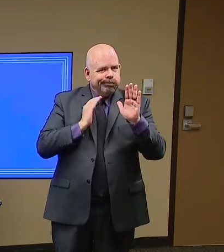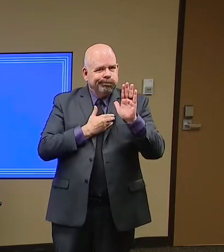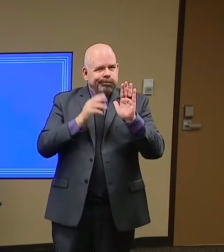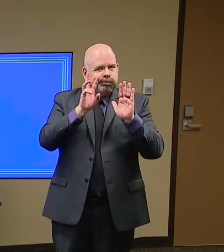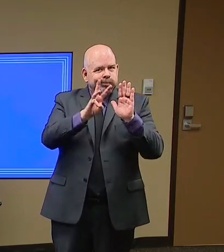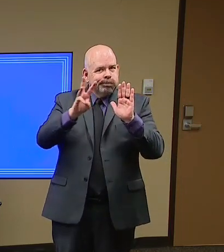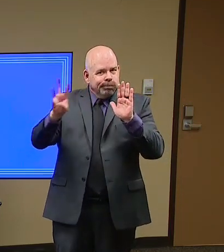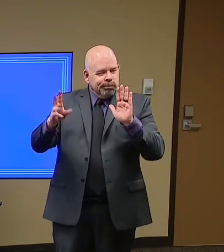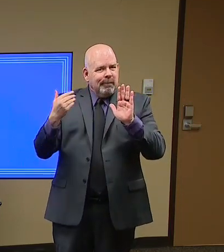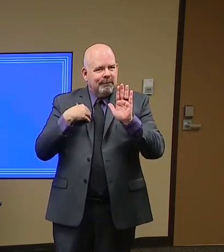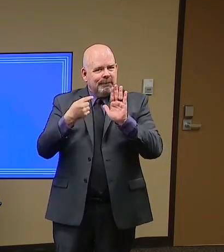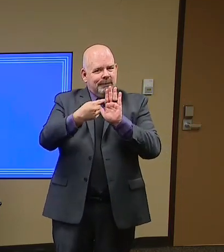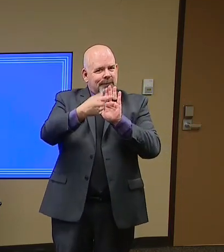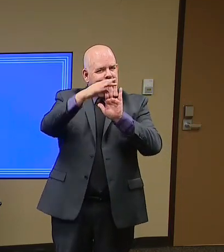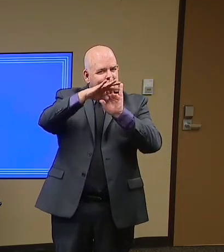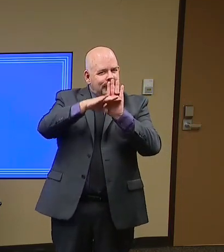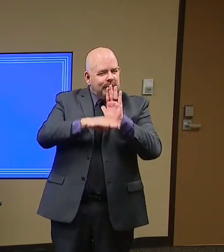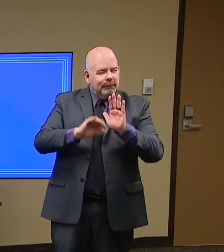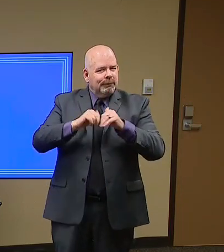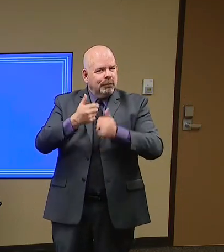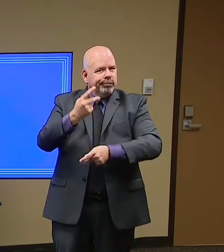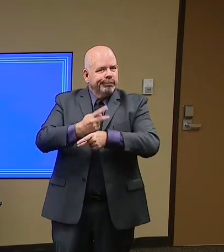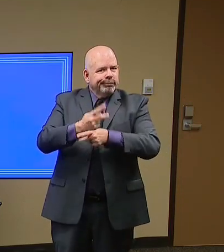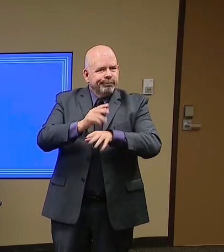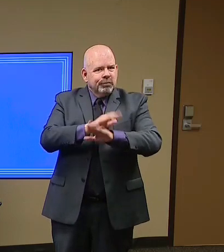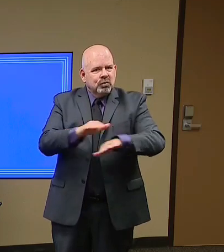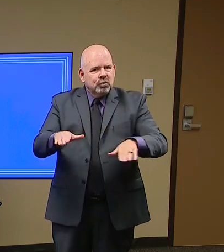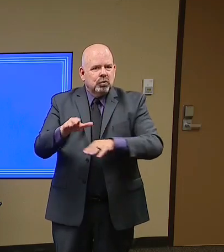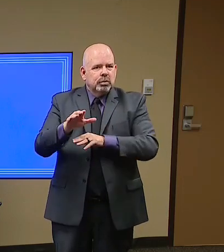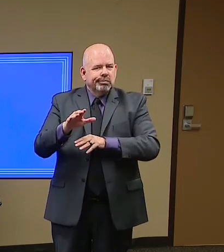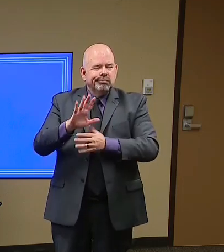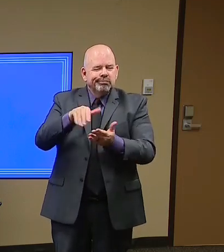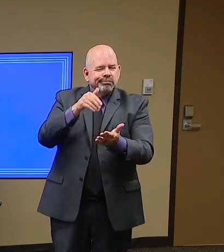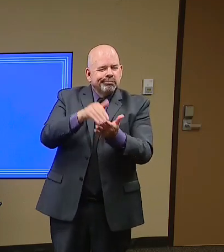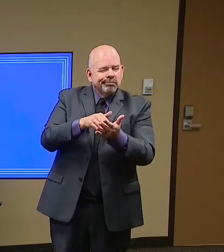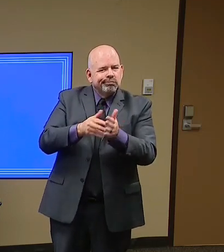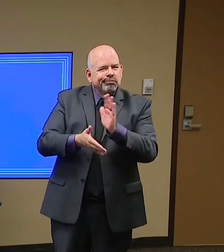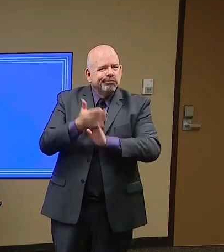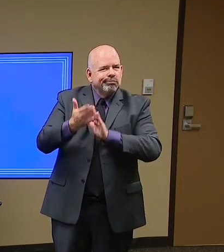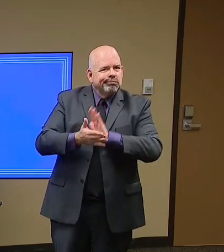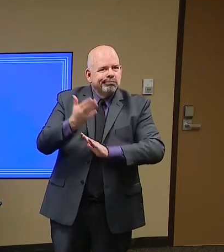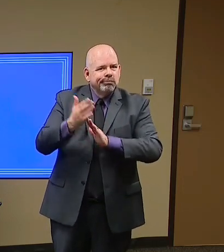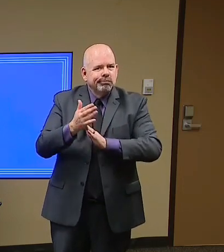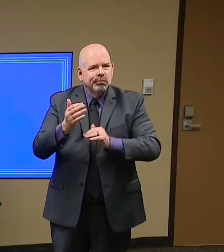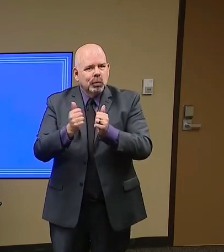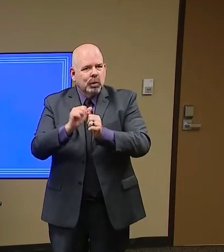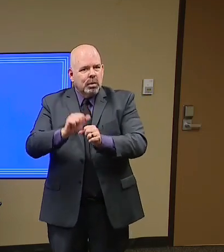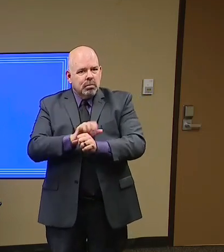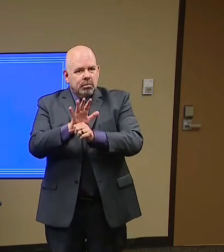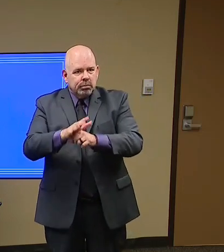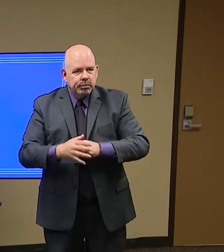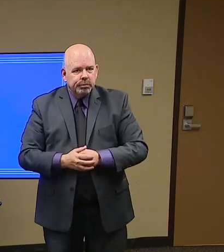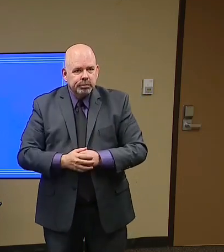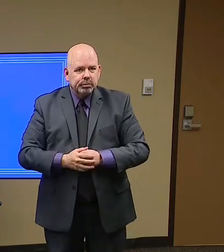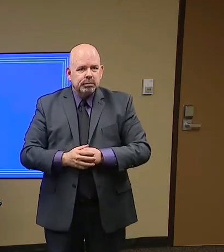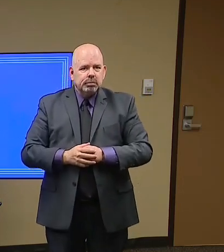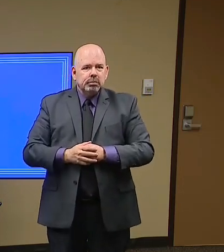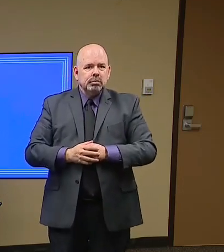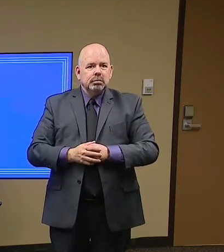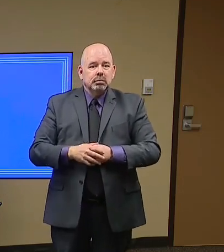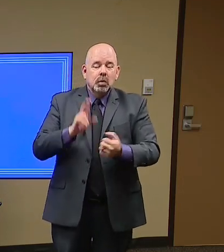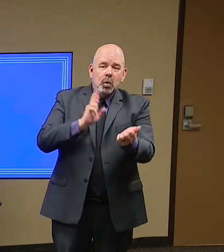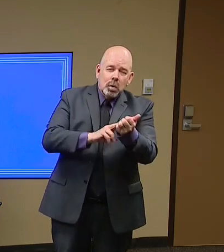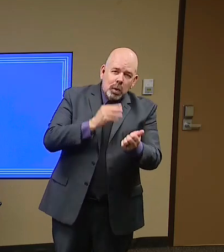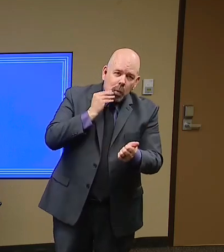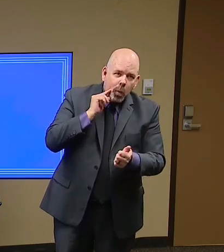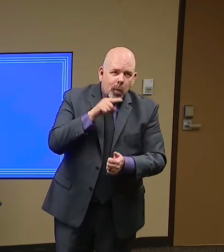we do want to talk to you, you know, kind of like we did with nursing homes. As more and more kids are in the child care, we're going